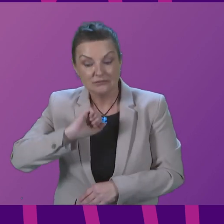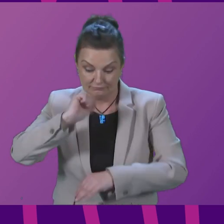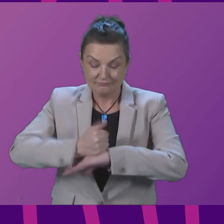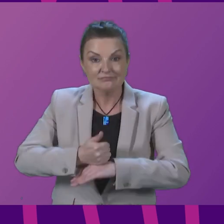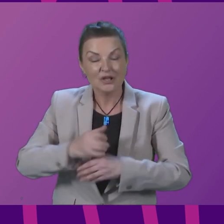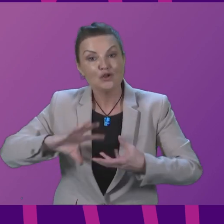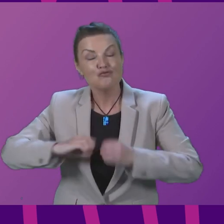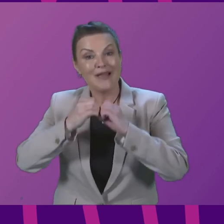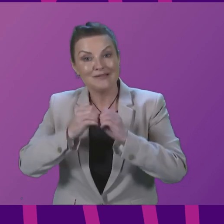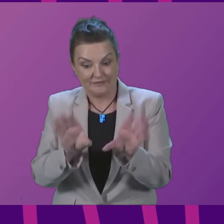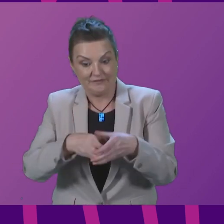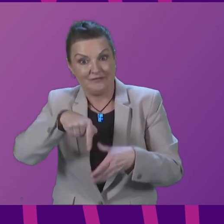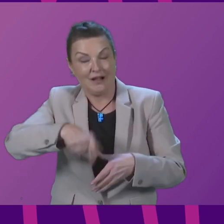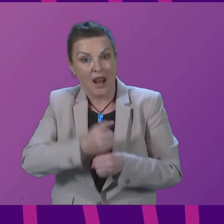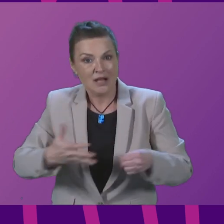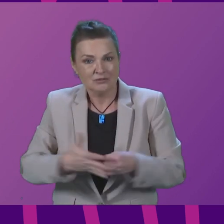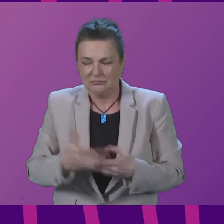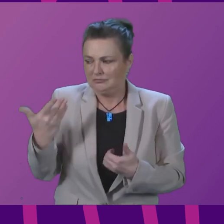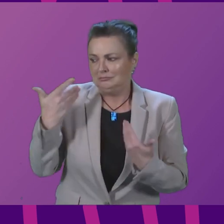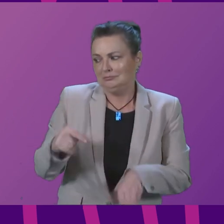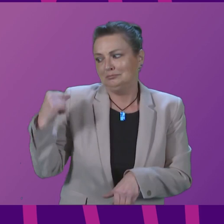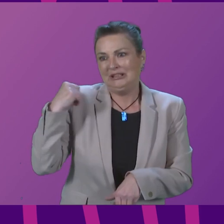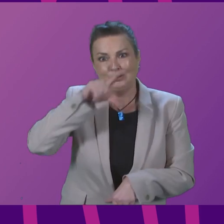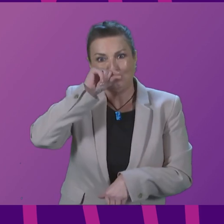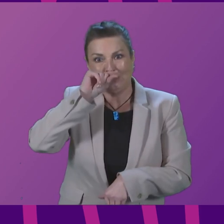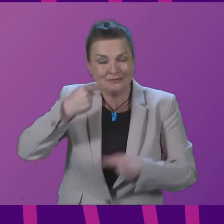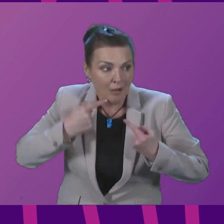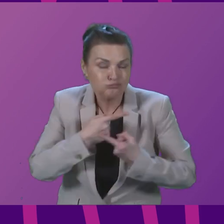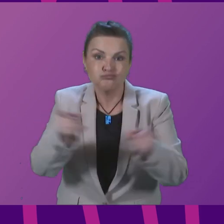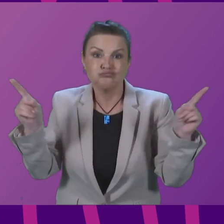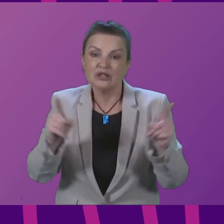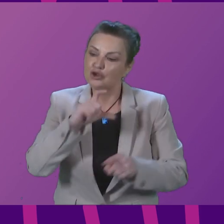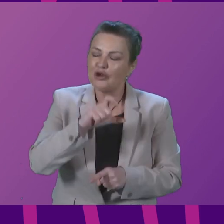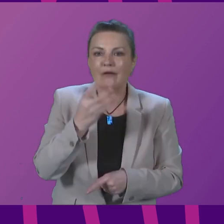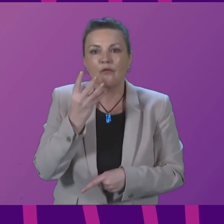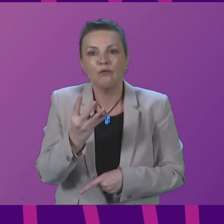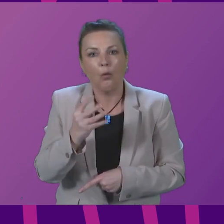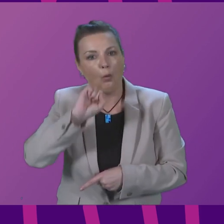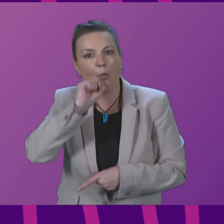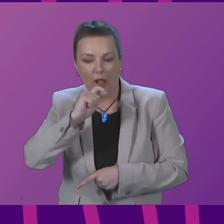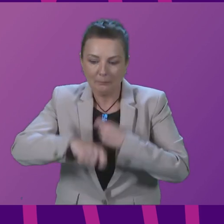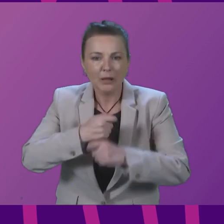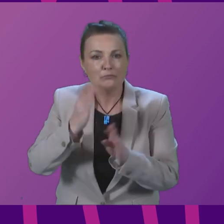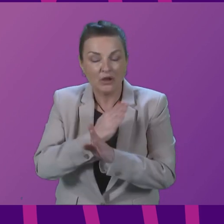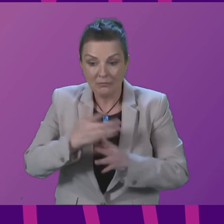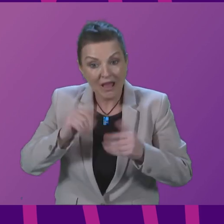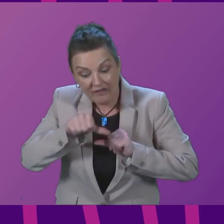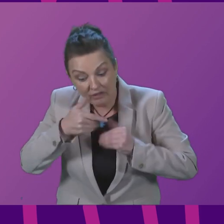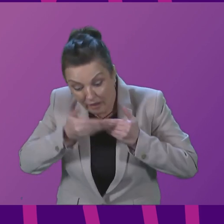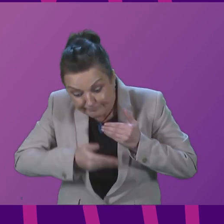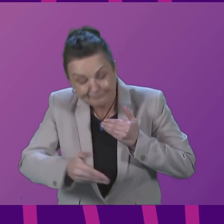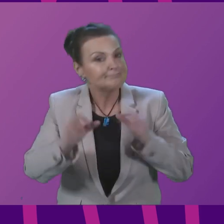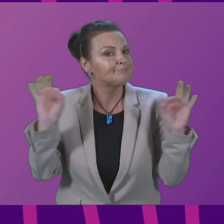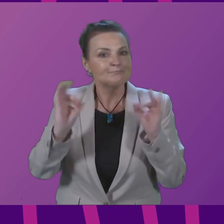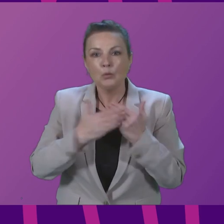the announcement of privatisation plans by the UK Government on Twitter, no further information has been forthcoming from the UK Government. As soon as